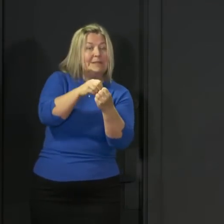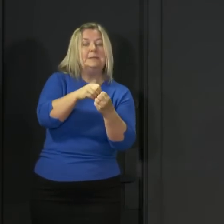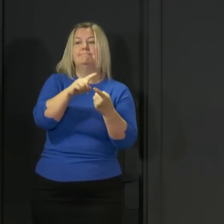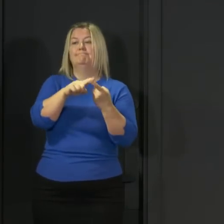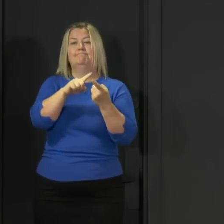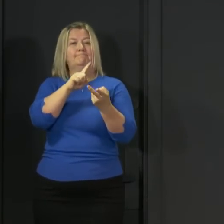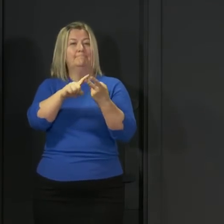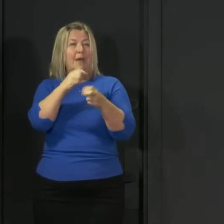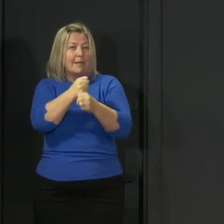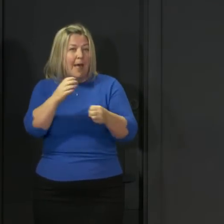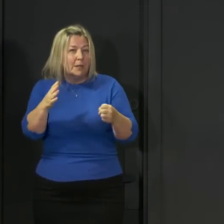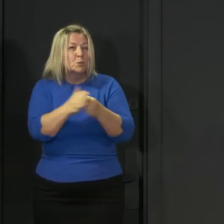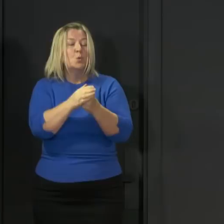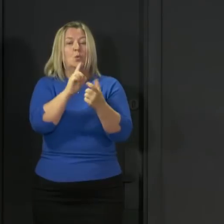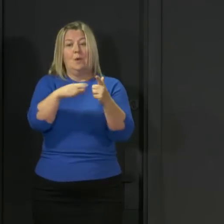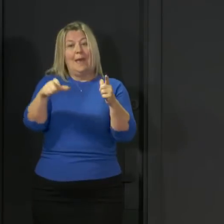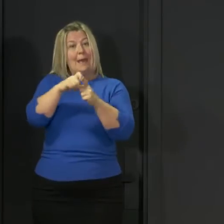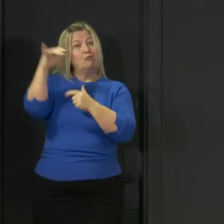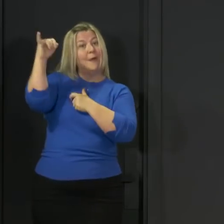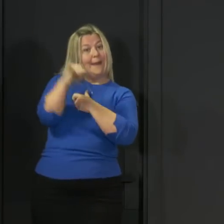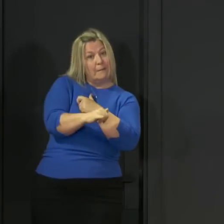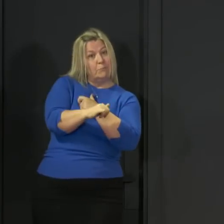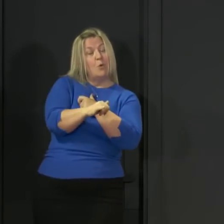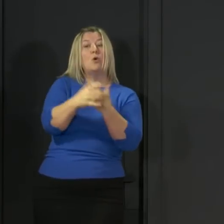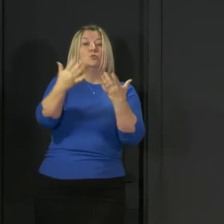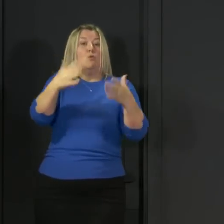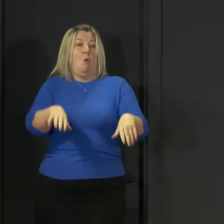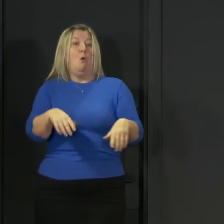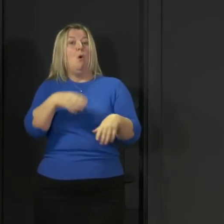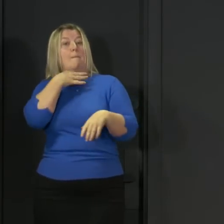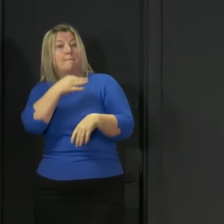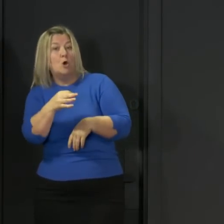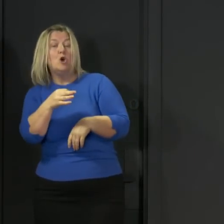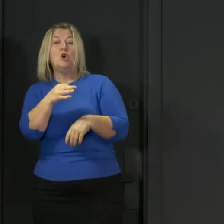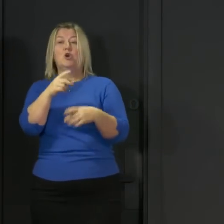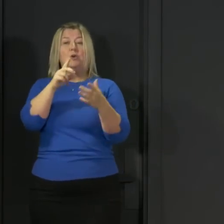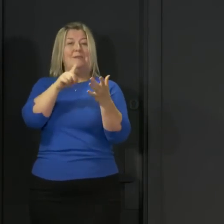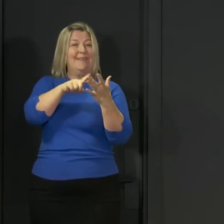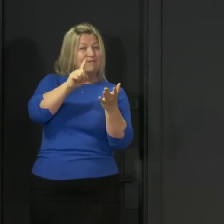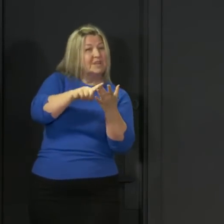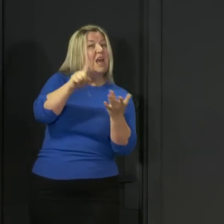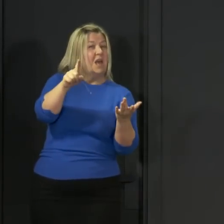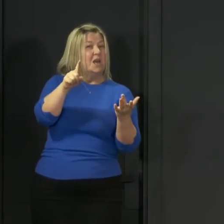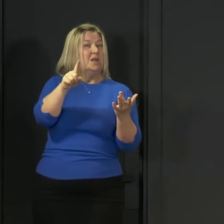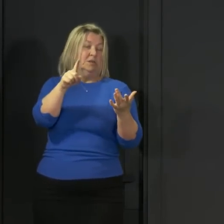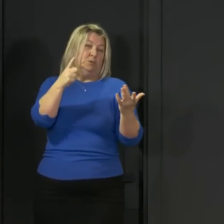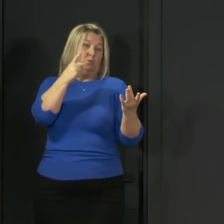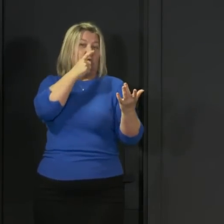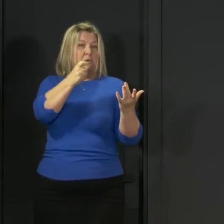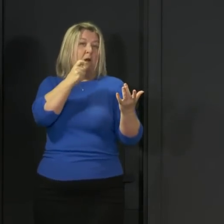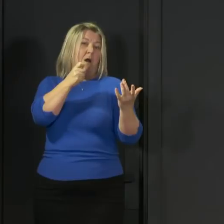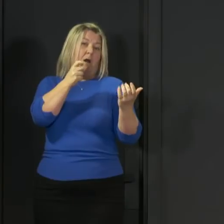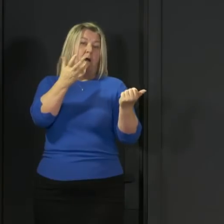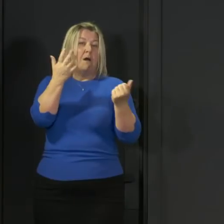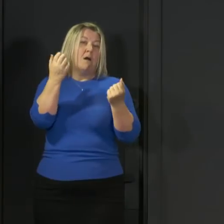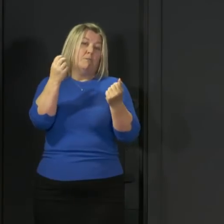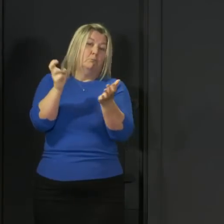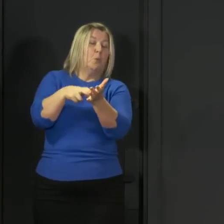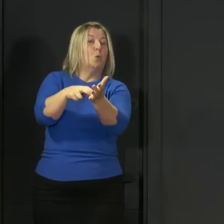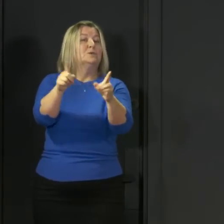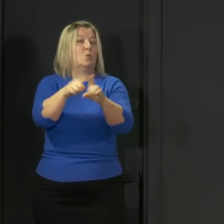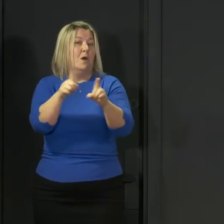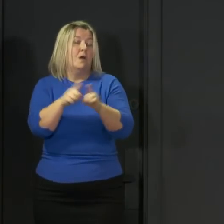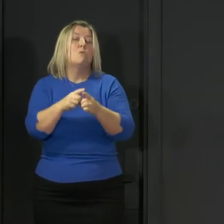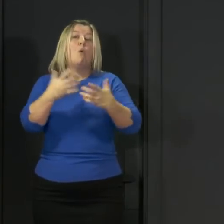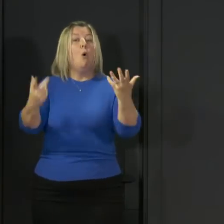Inverness. They will also be available through the 12 mobile testing units, which are based across the country and which move around every five days or